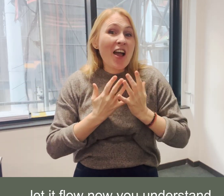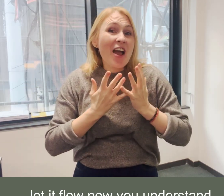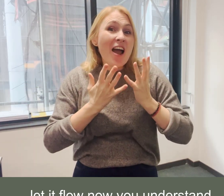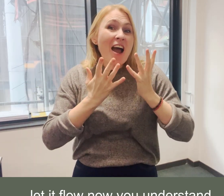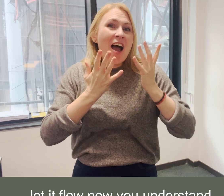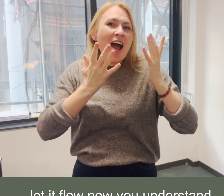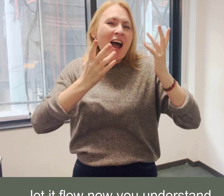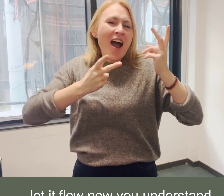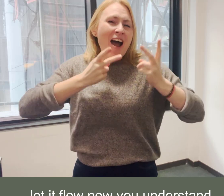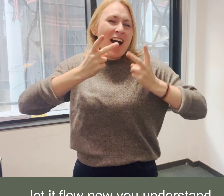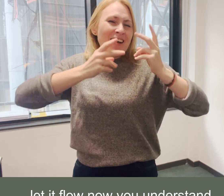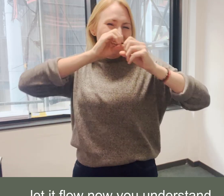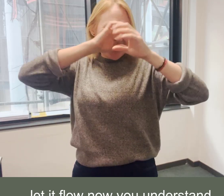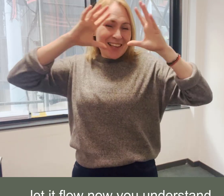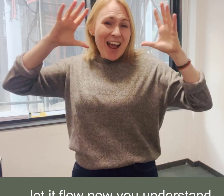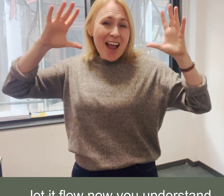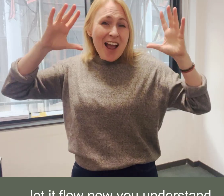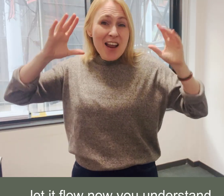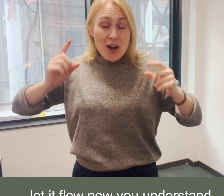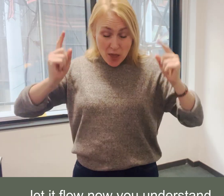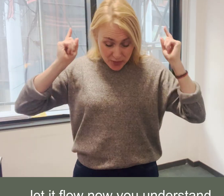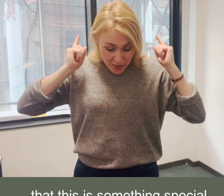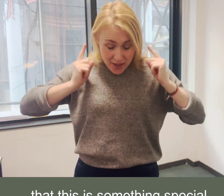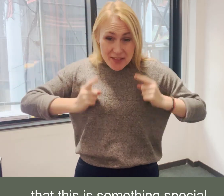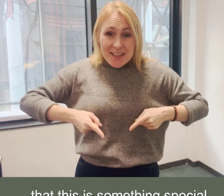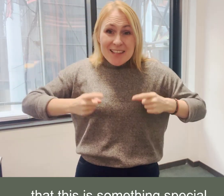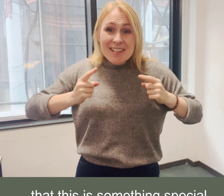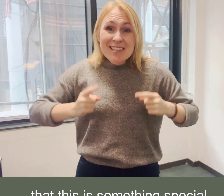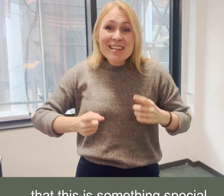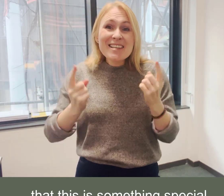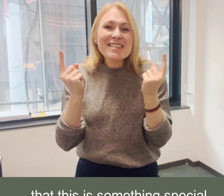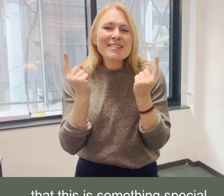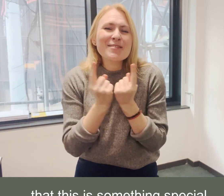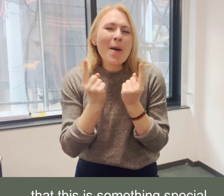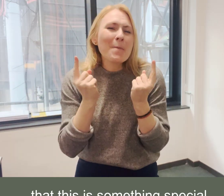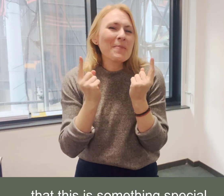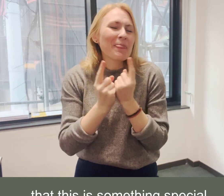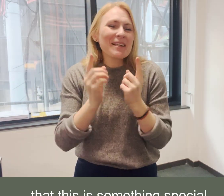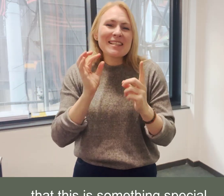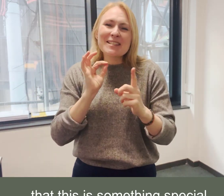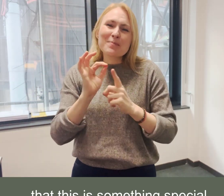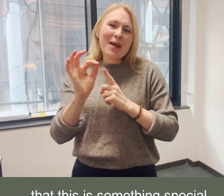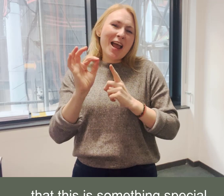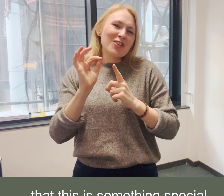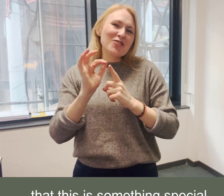now you understand That this is something special